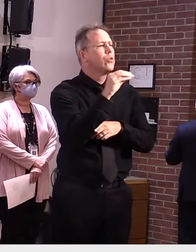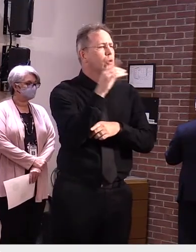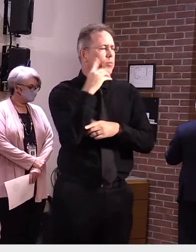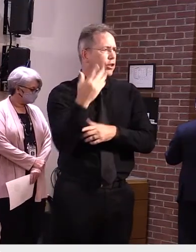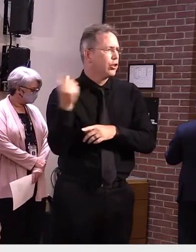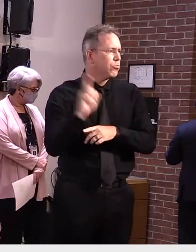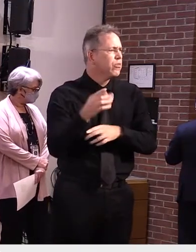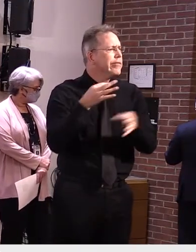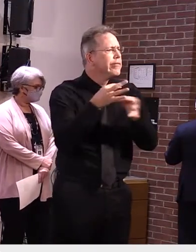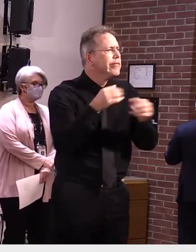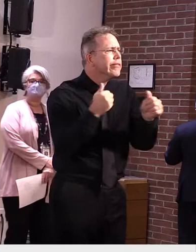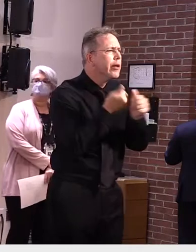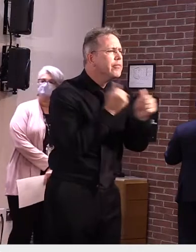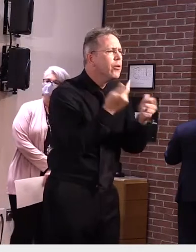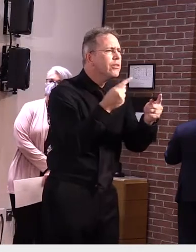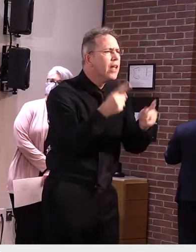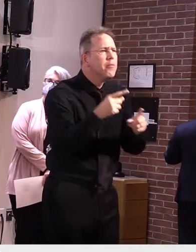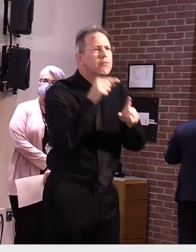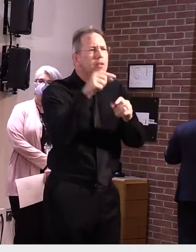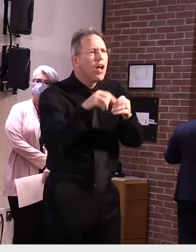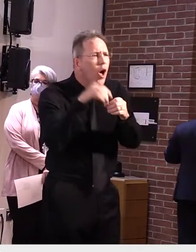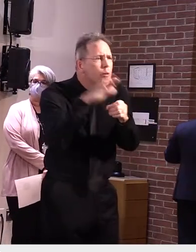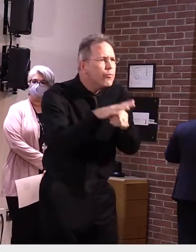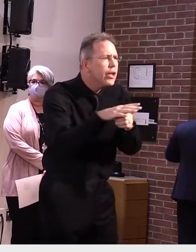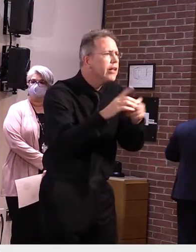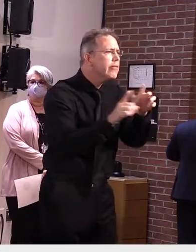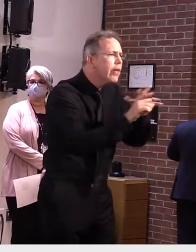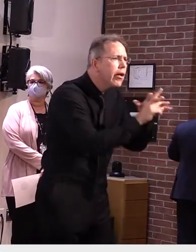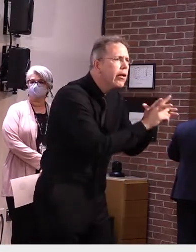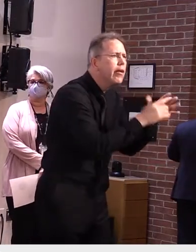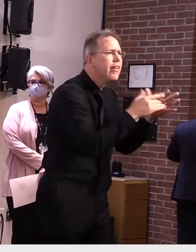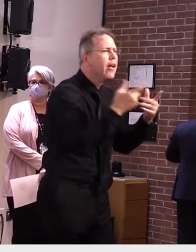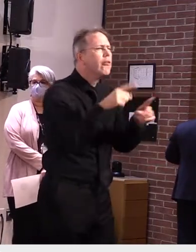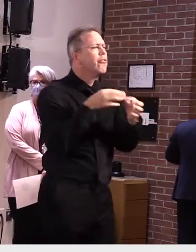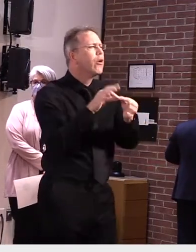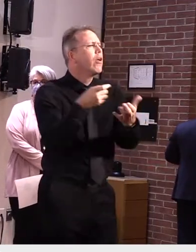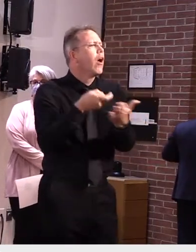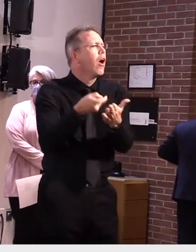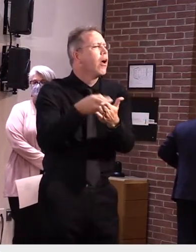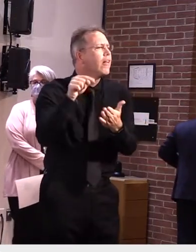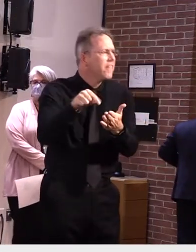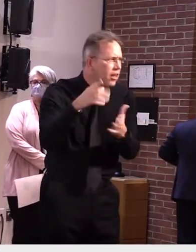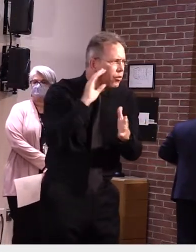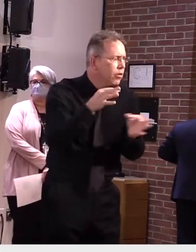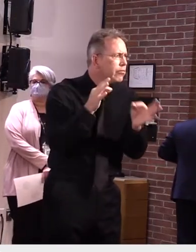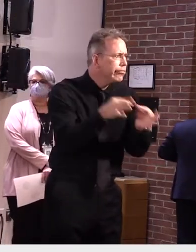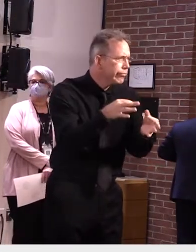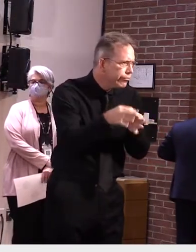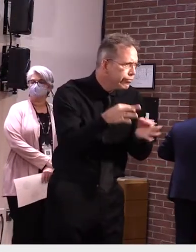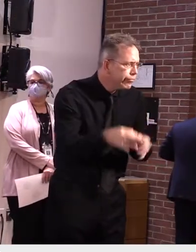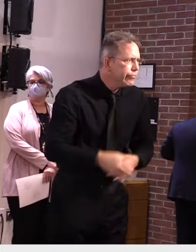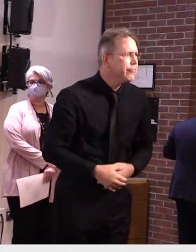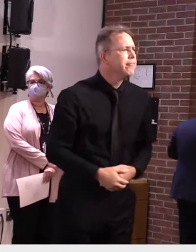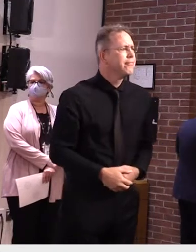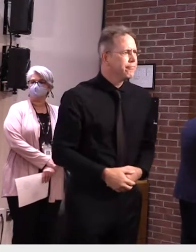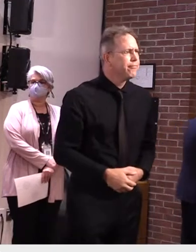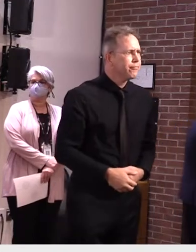Notably, the outbreak related to adult and youth hockey leagues here in central Vermont.